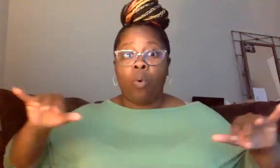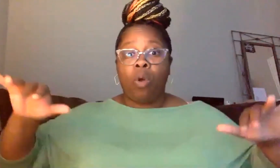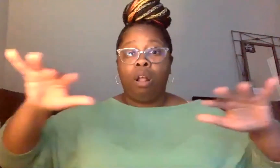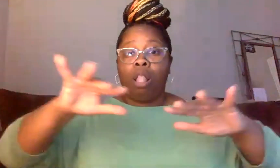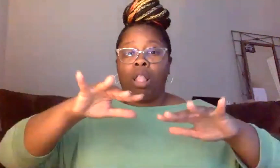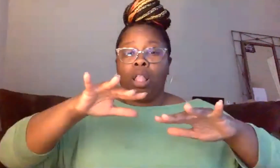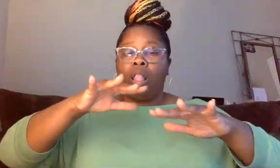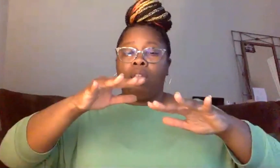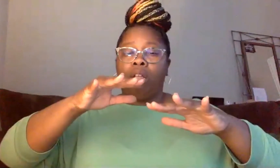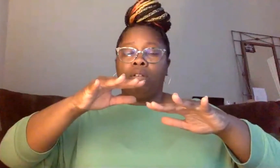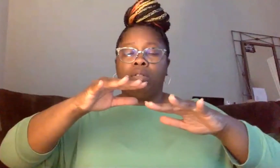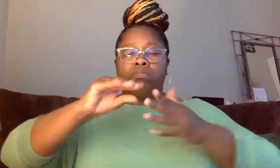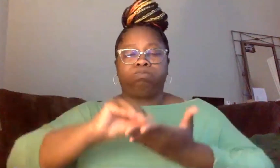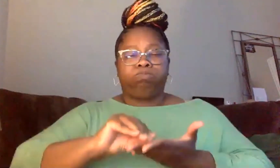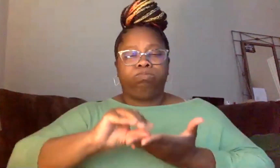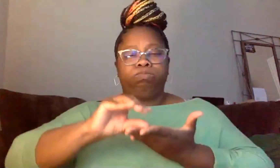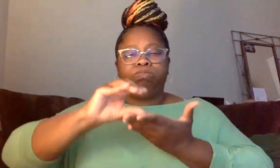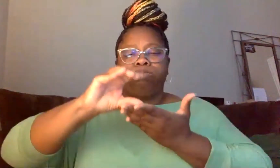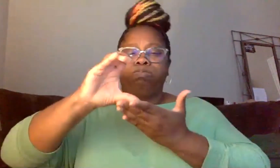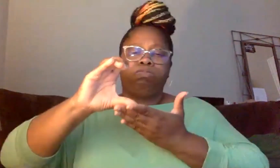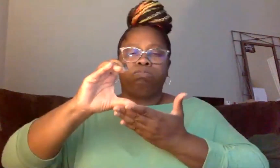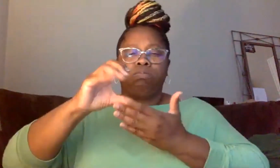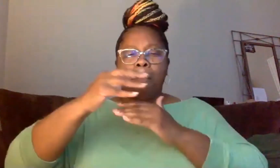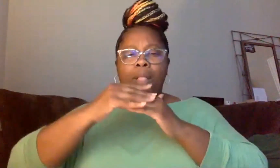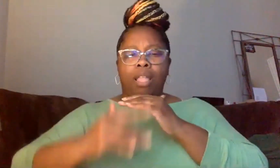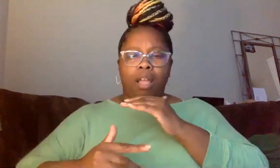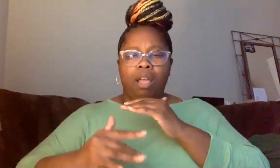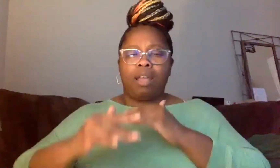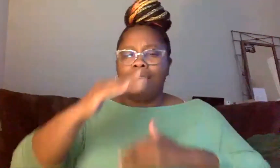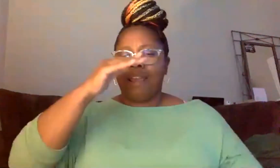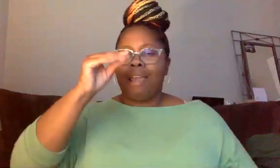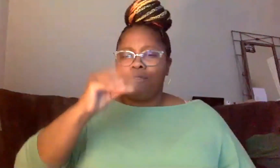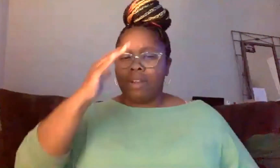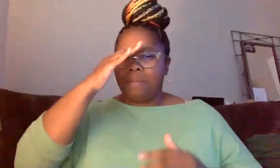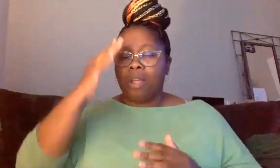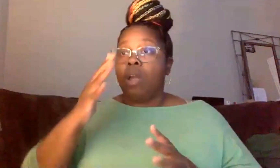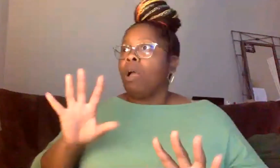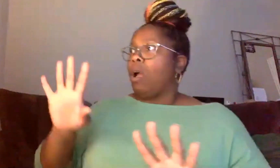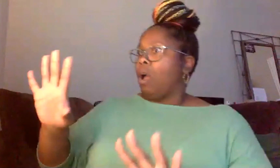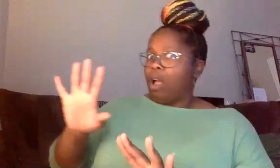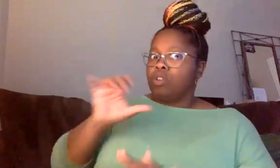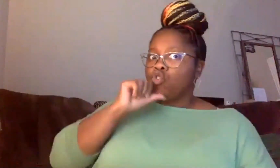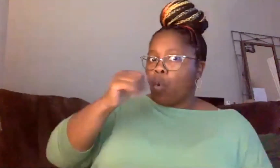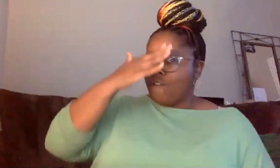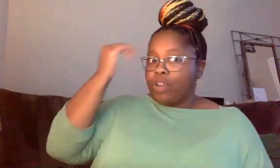person. And let's not forget Native Americans on whose land we sit right now. That's right.